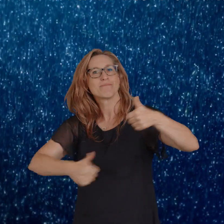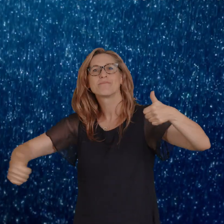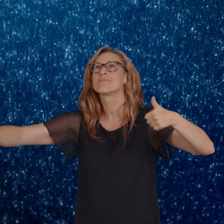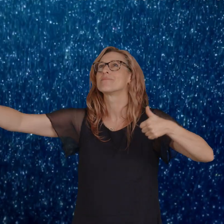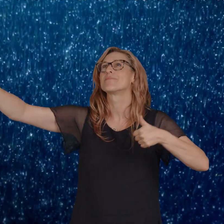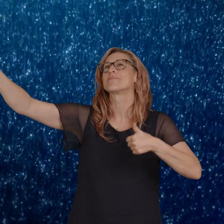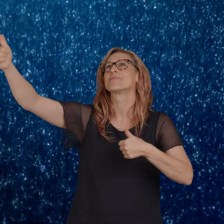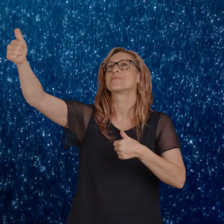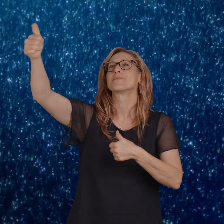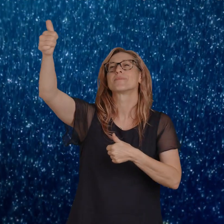names.